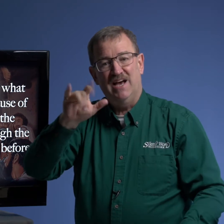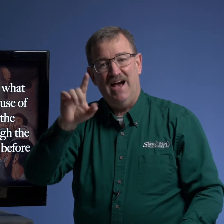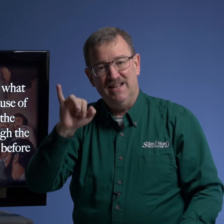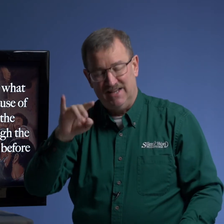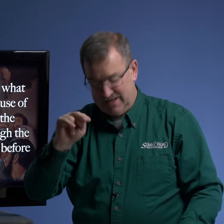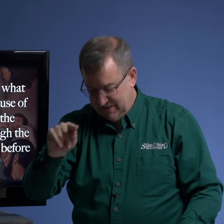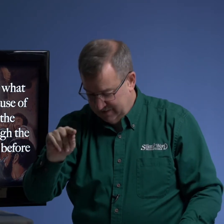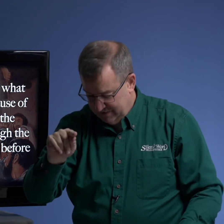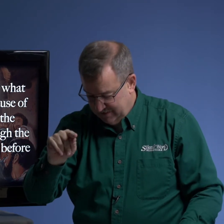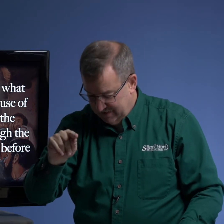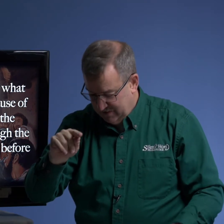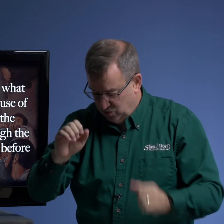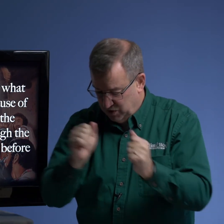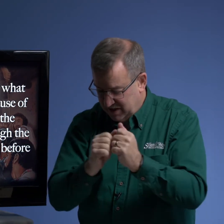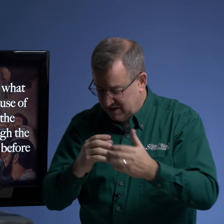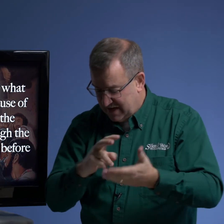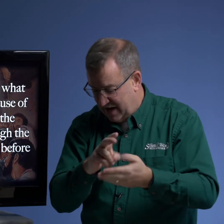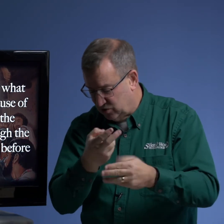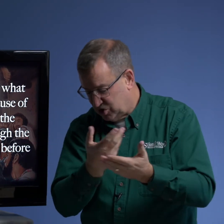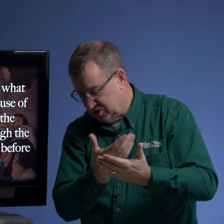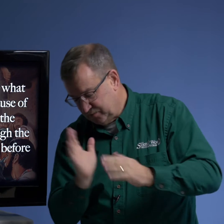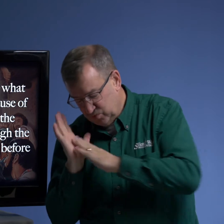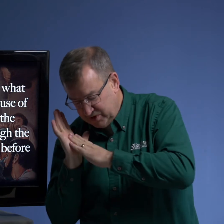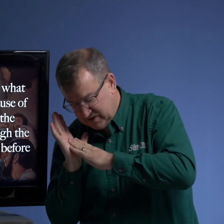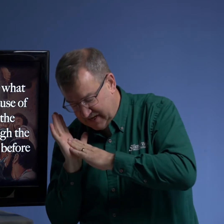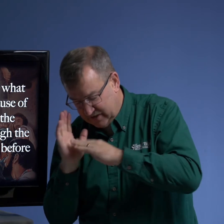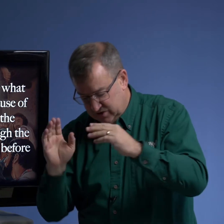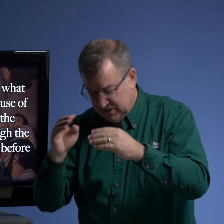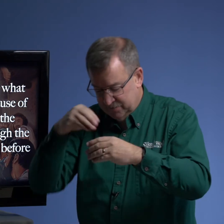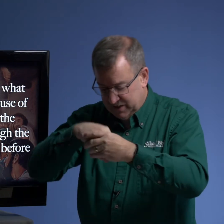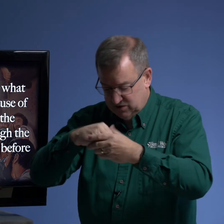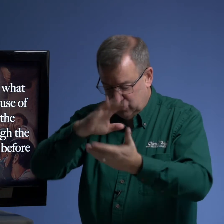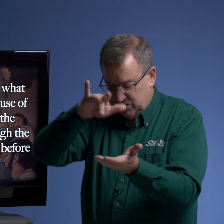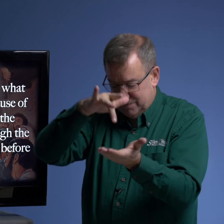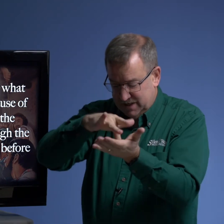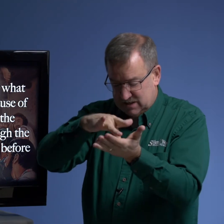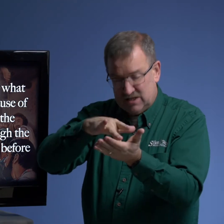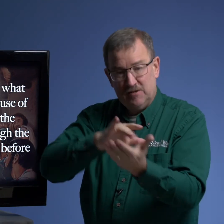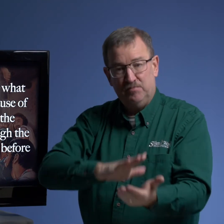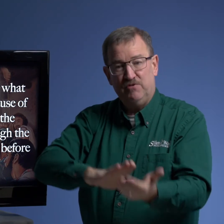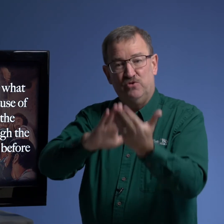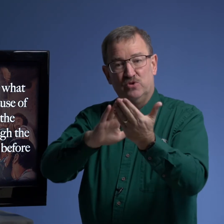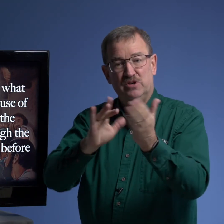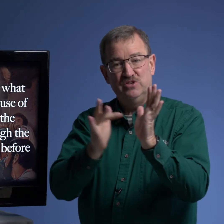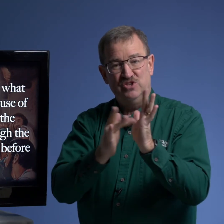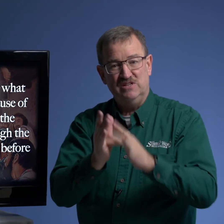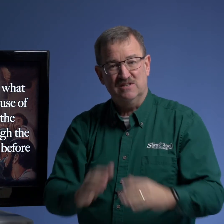tiling with his couch with his couch into the midst before jesus